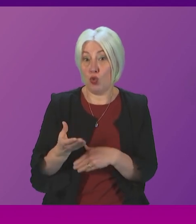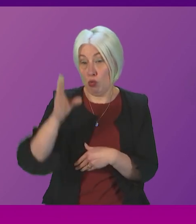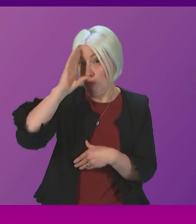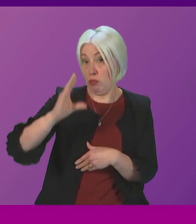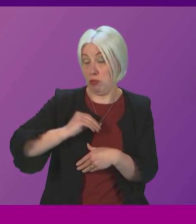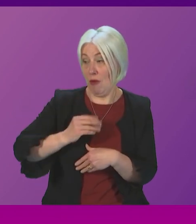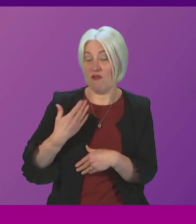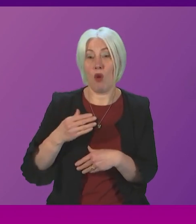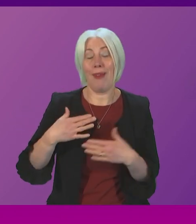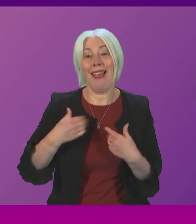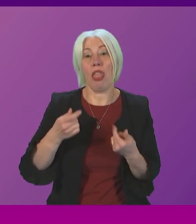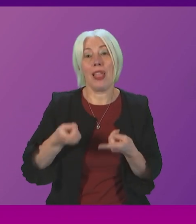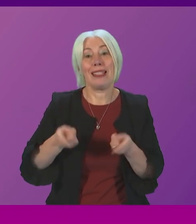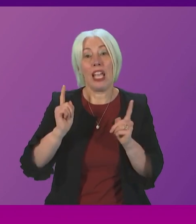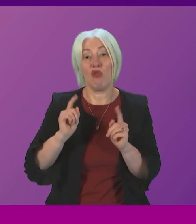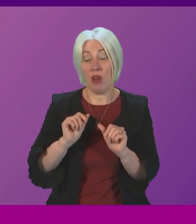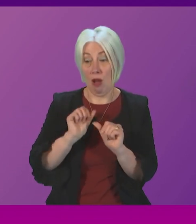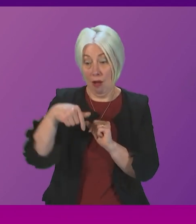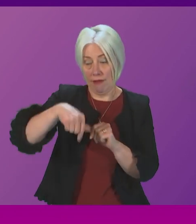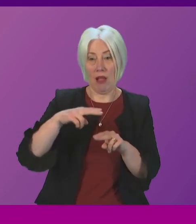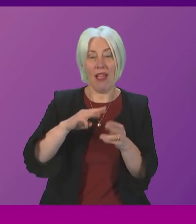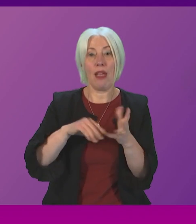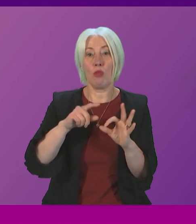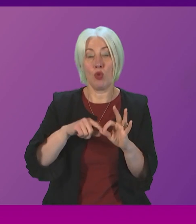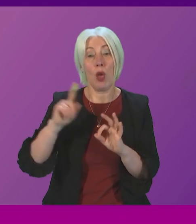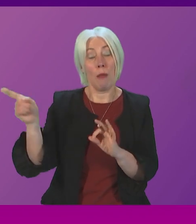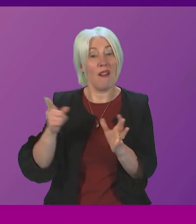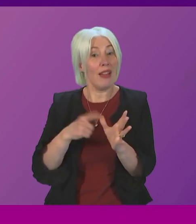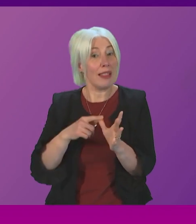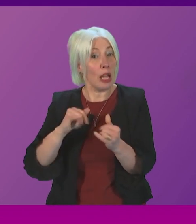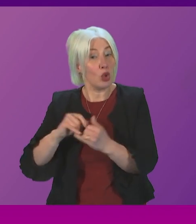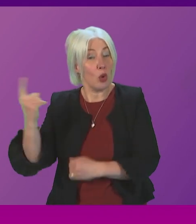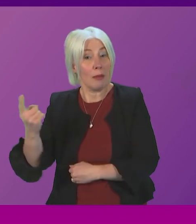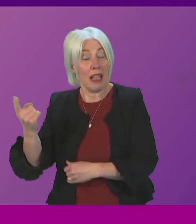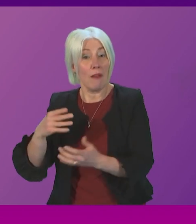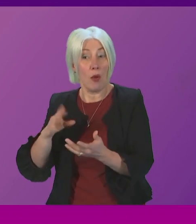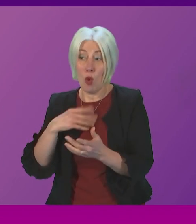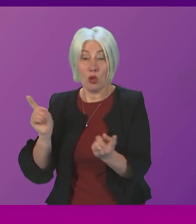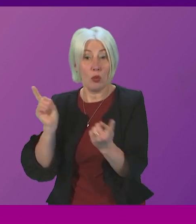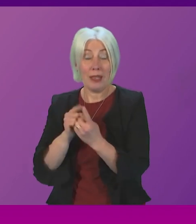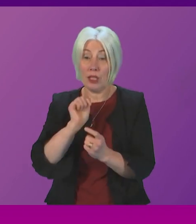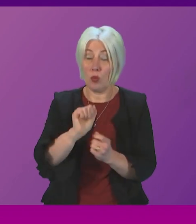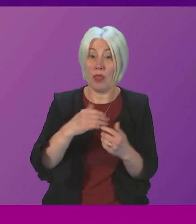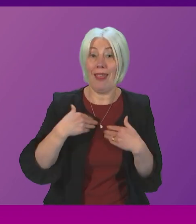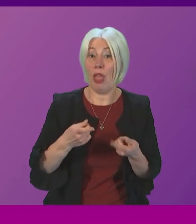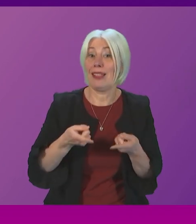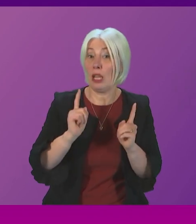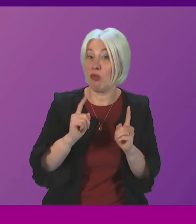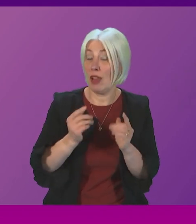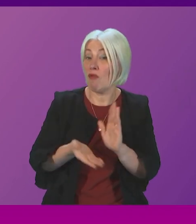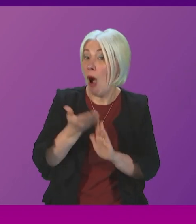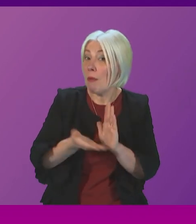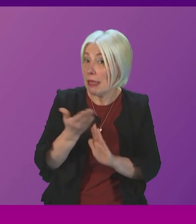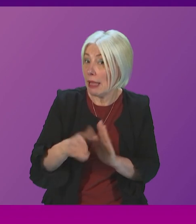Secretary for Health and Social Care after First Minister's questions but if Alexander Stewart wishes to meet with the Cabinet Secretary to get a further update we will make